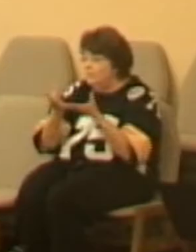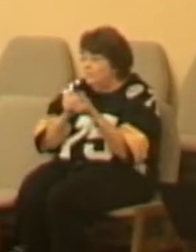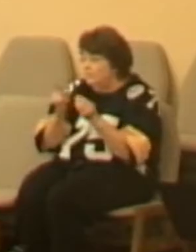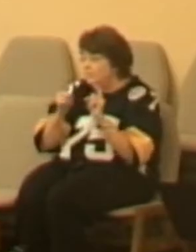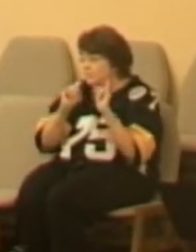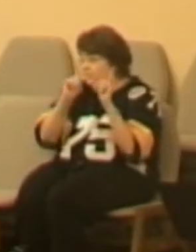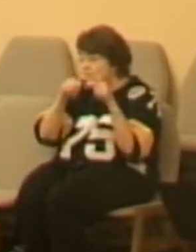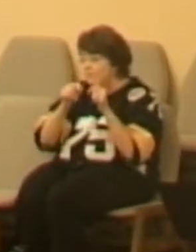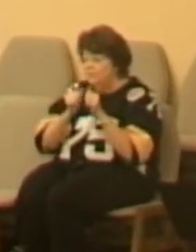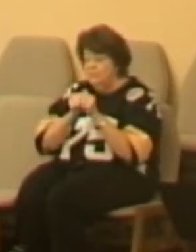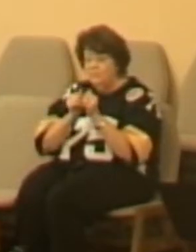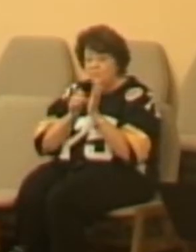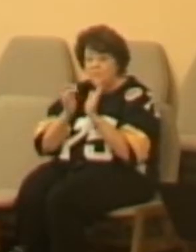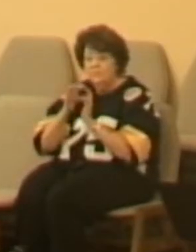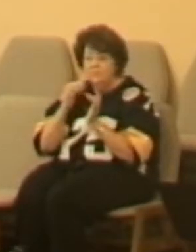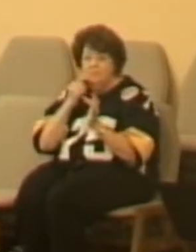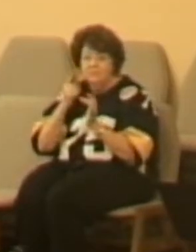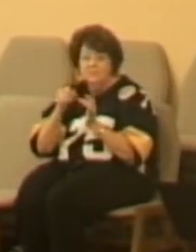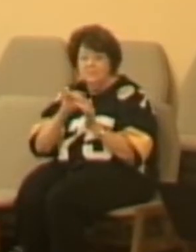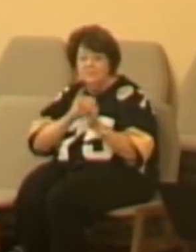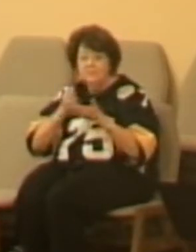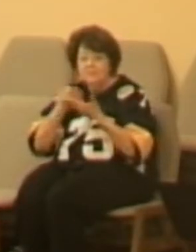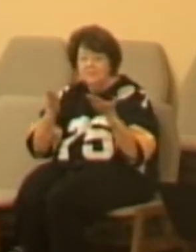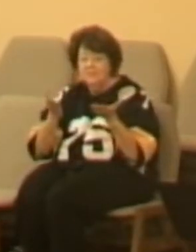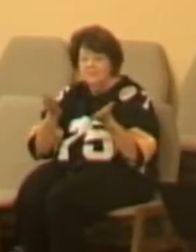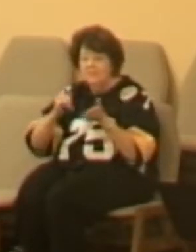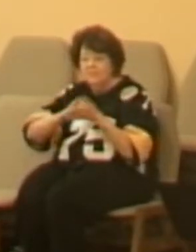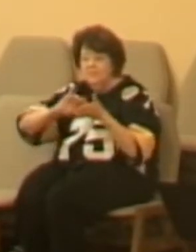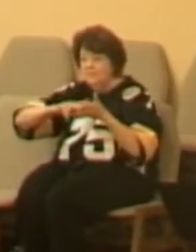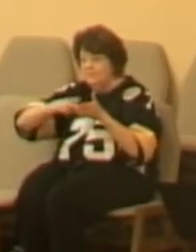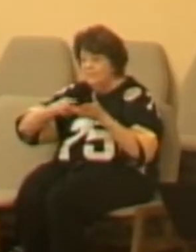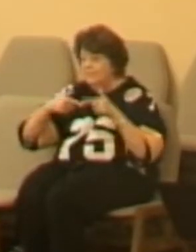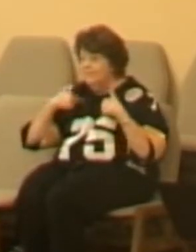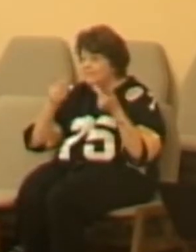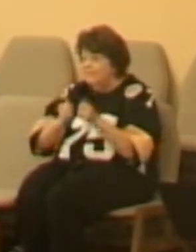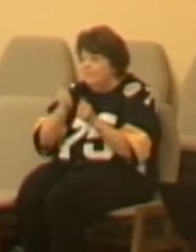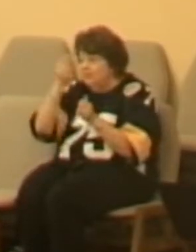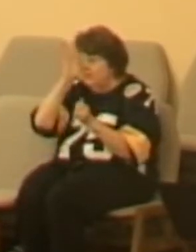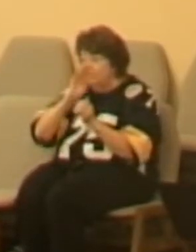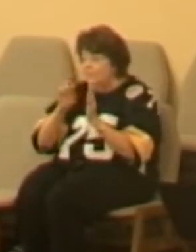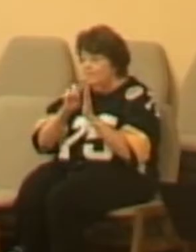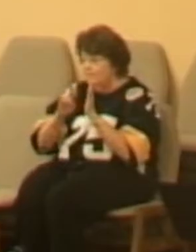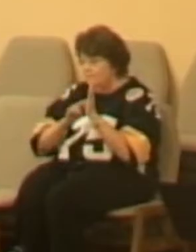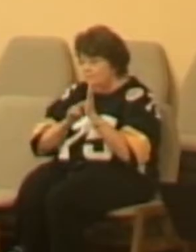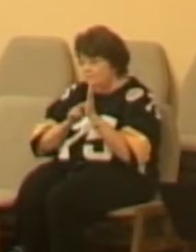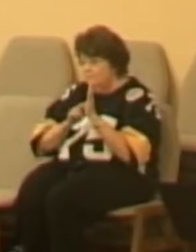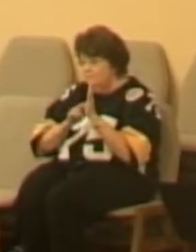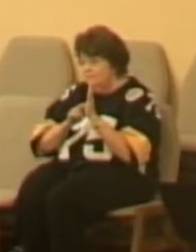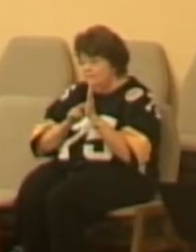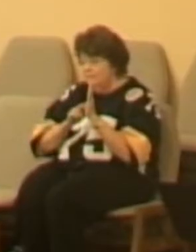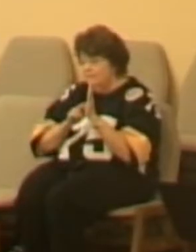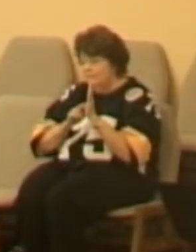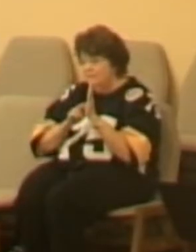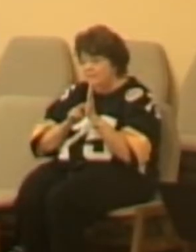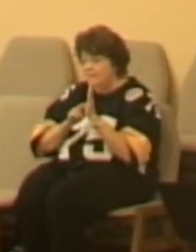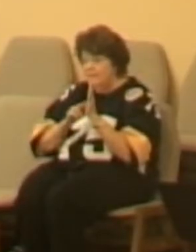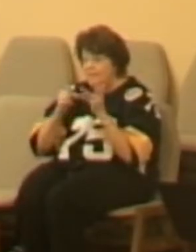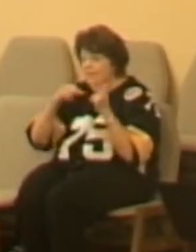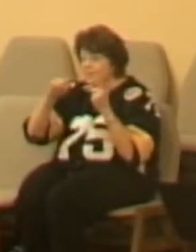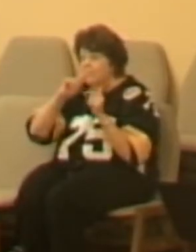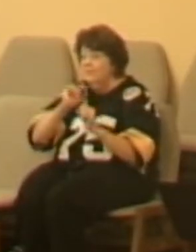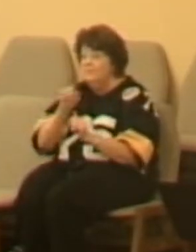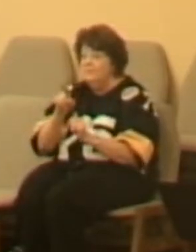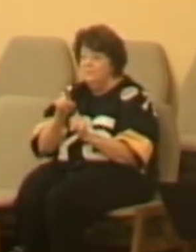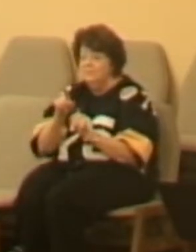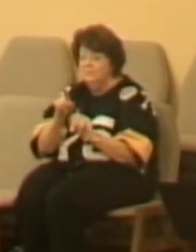look, I am here, and that means life with God in charge is among you. And because of